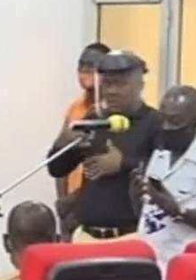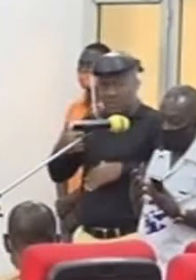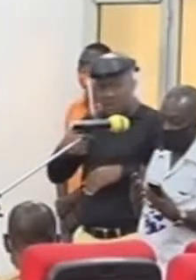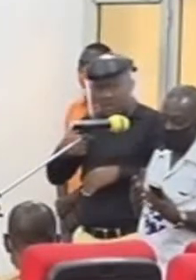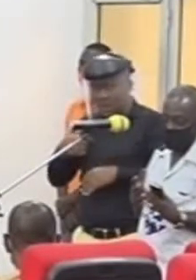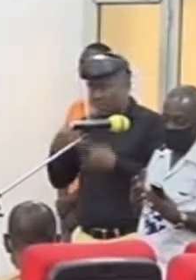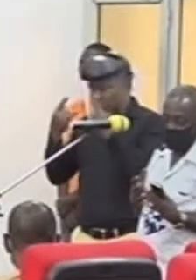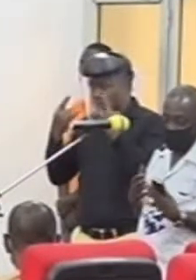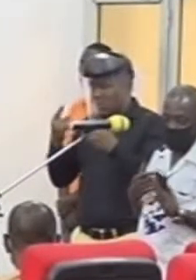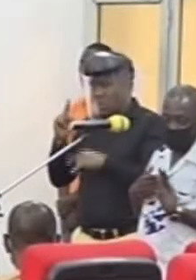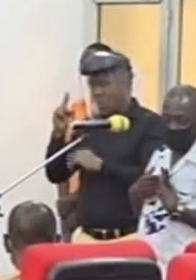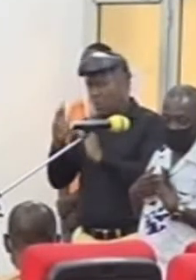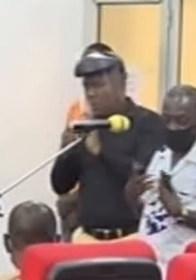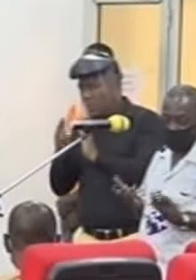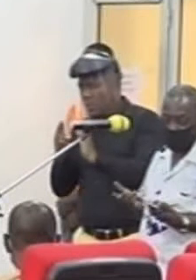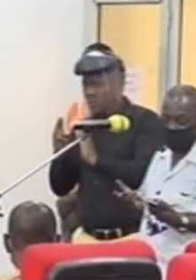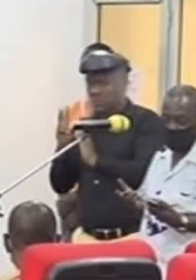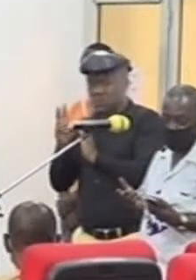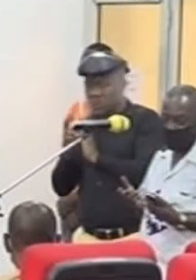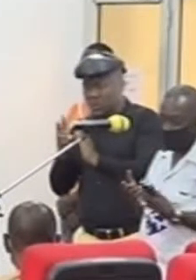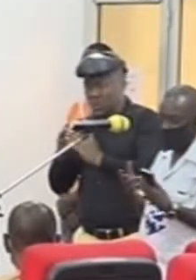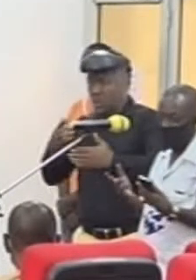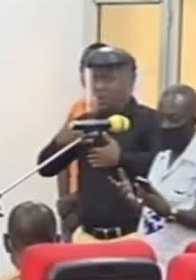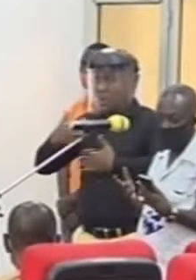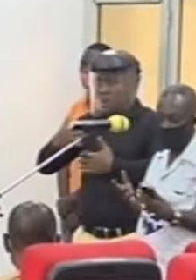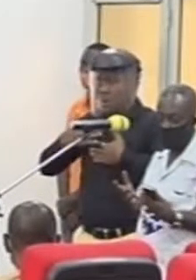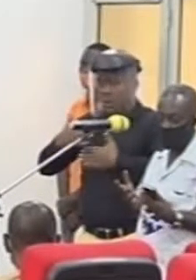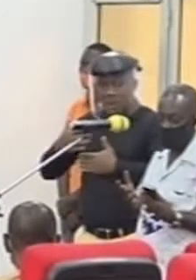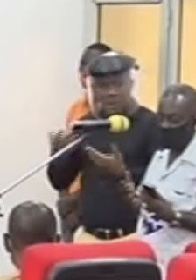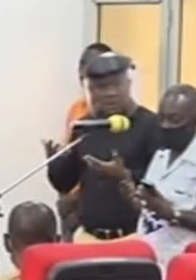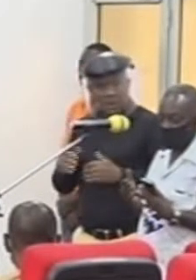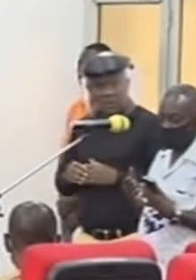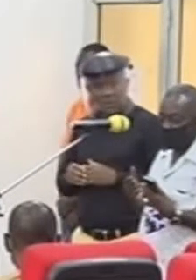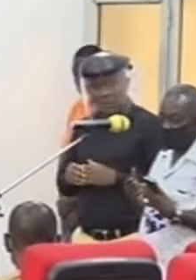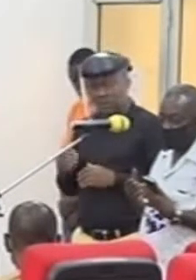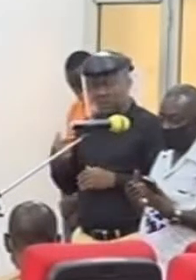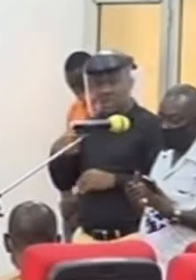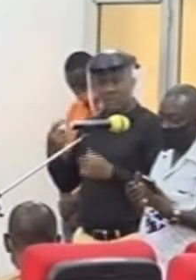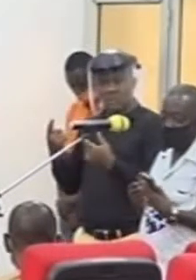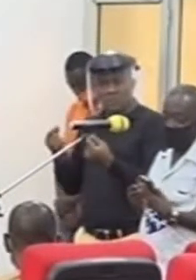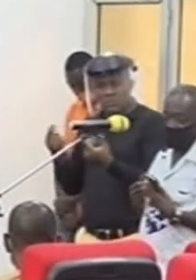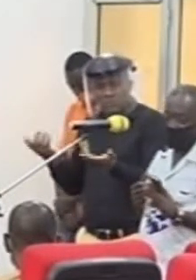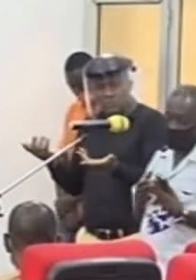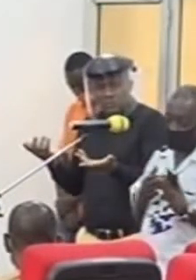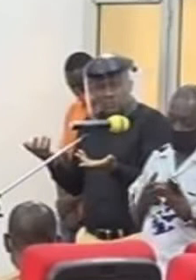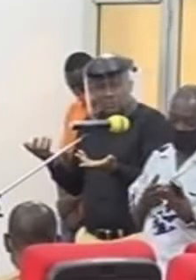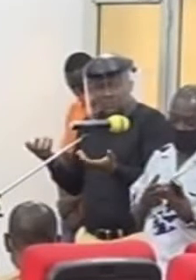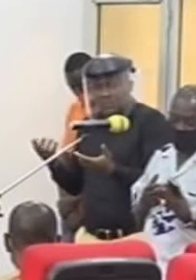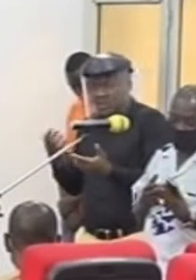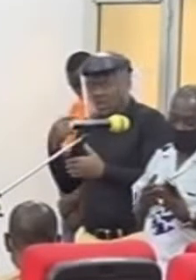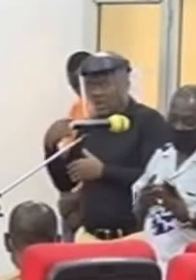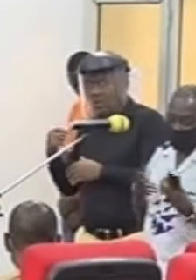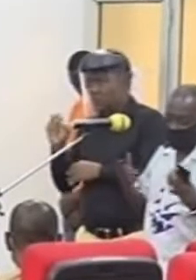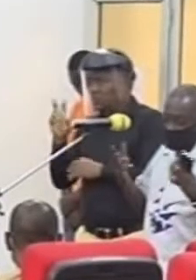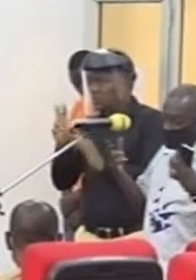one or two hours. I get a practitioner headache. And such people, what must you do? Because it is estimated that you can wait for 12 hours.